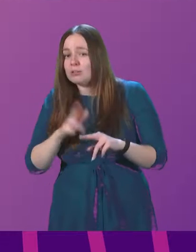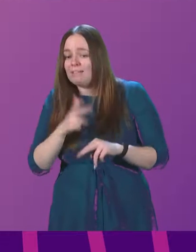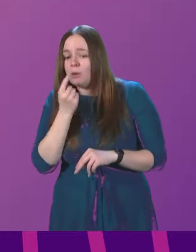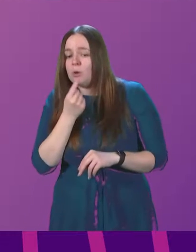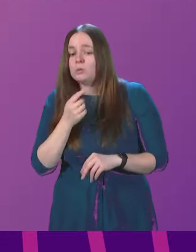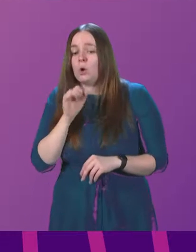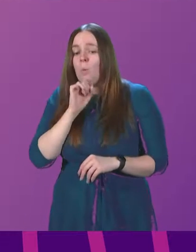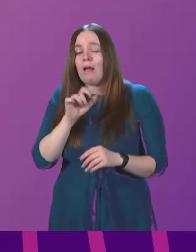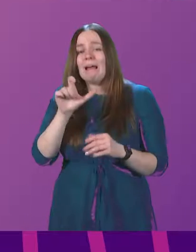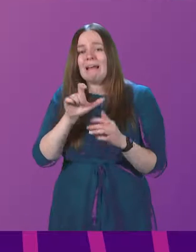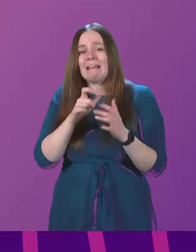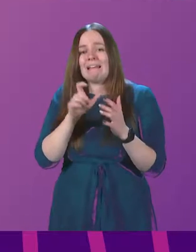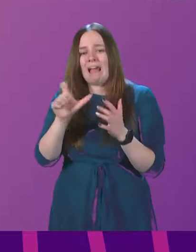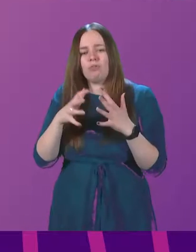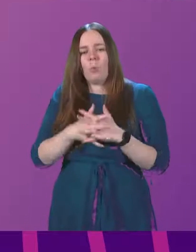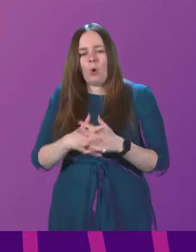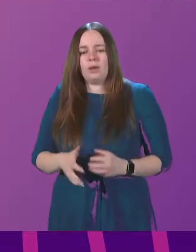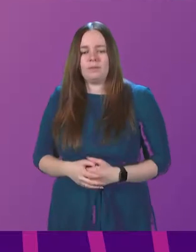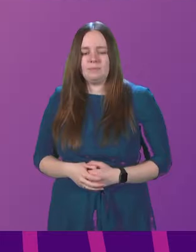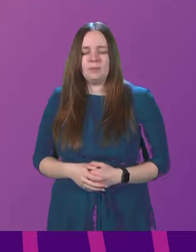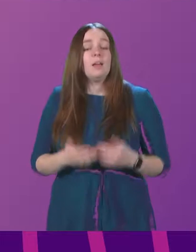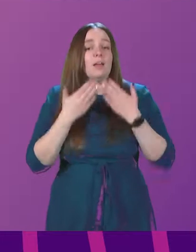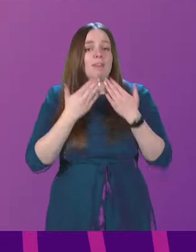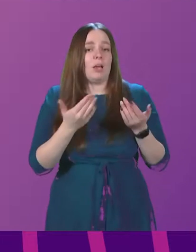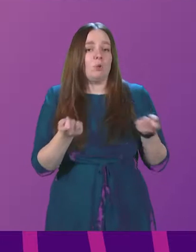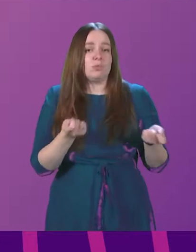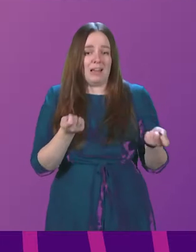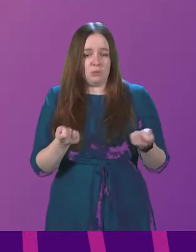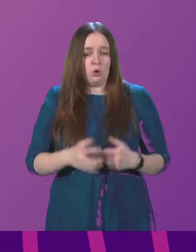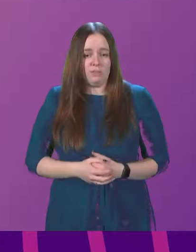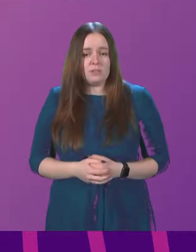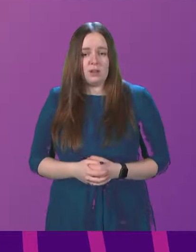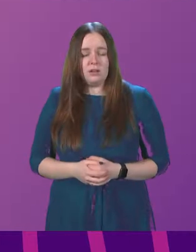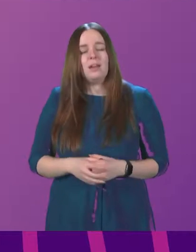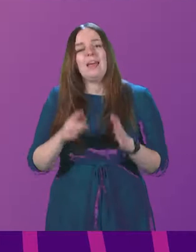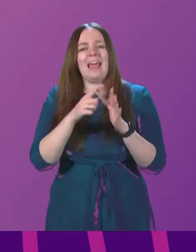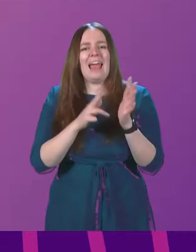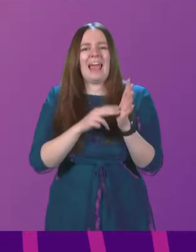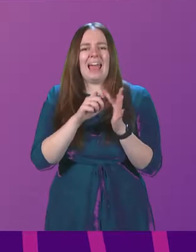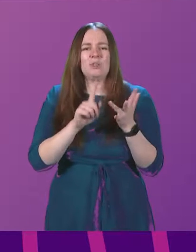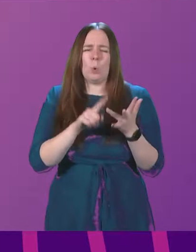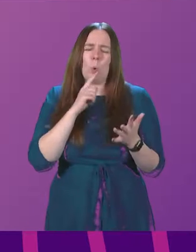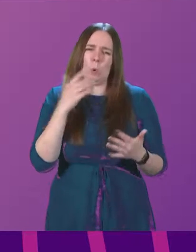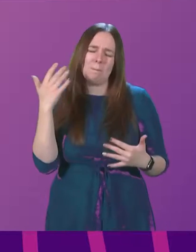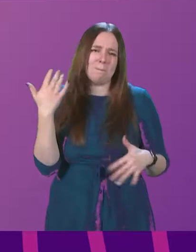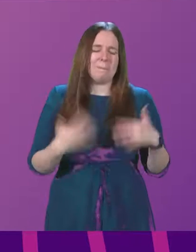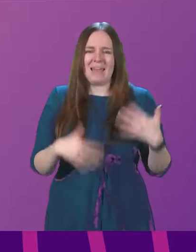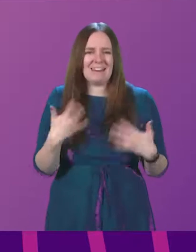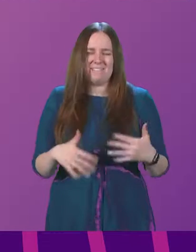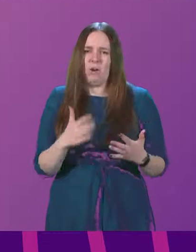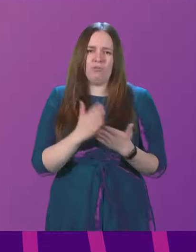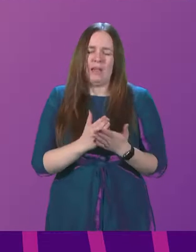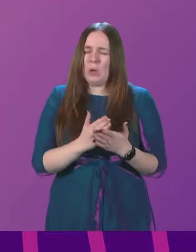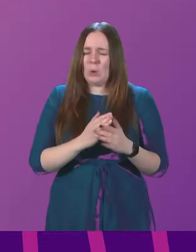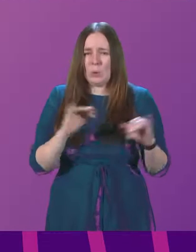At this point, I will take Carol Mockin. Thank you, President of the Minister, endometriosis is a painful and often debilitating